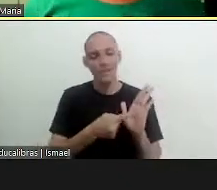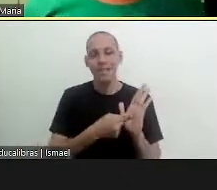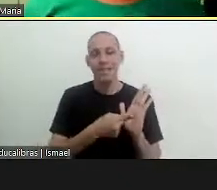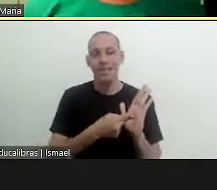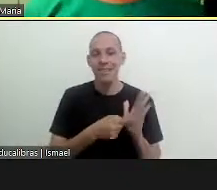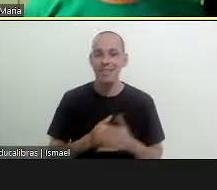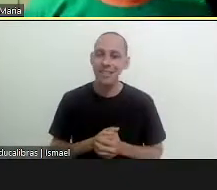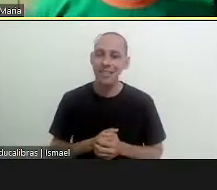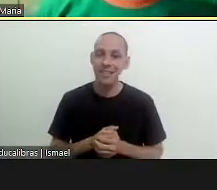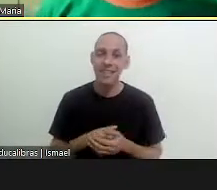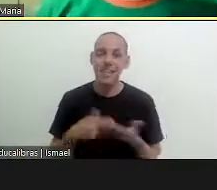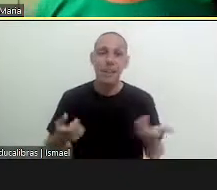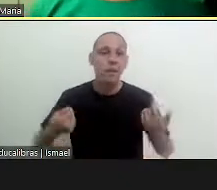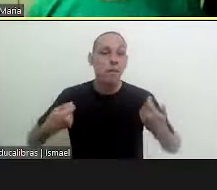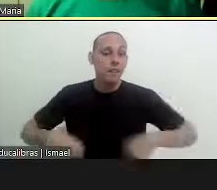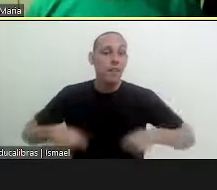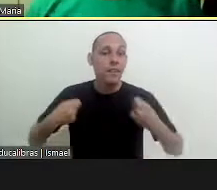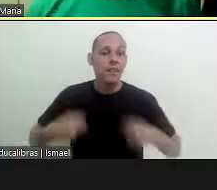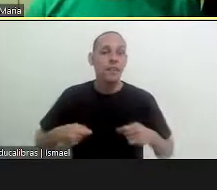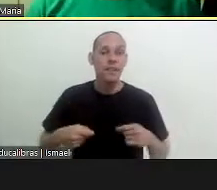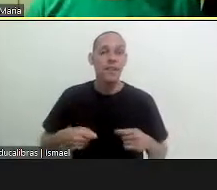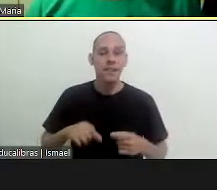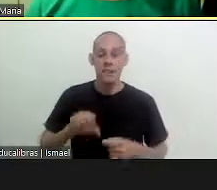they need